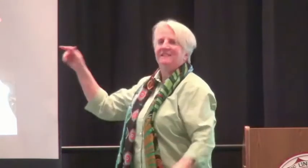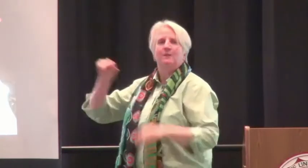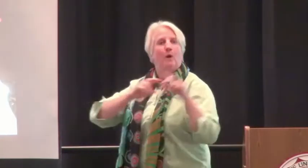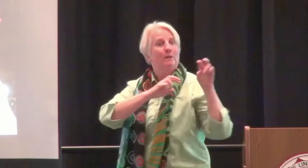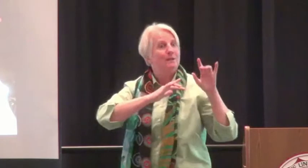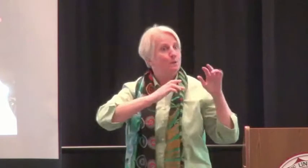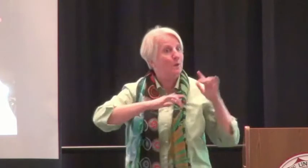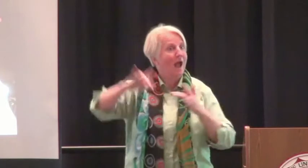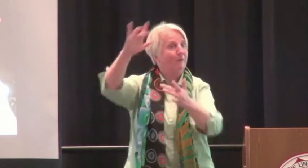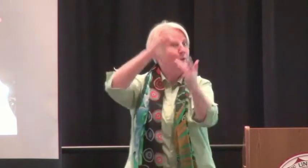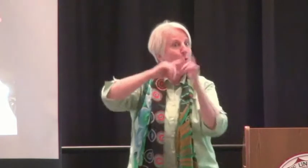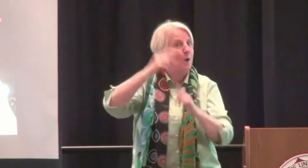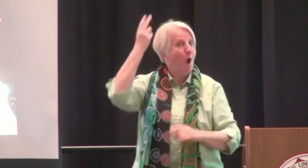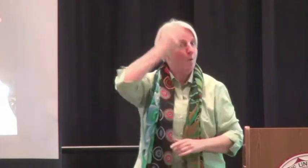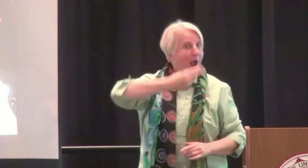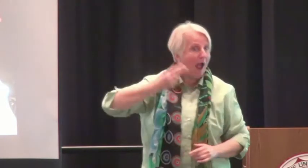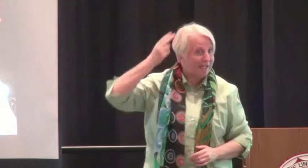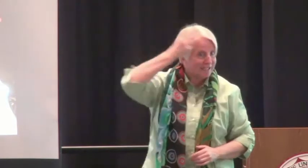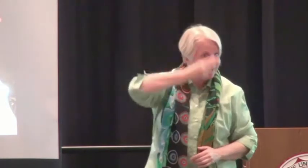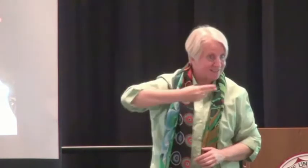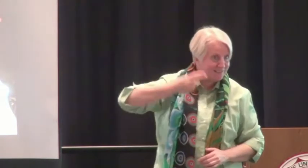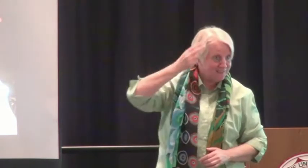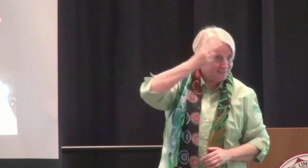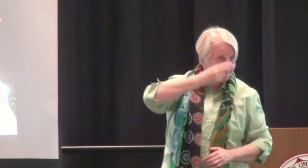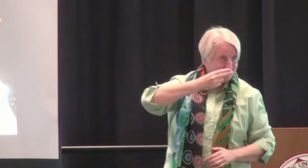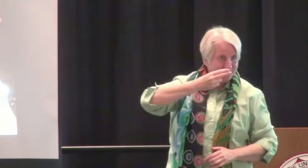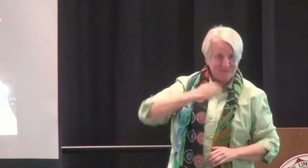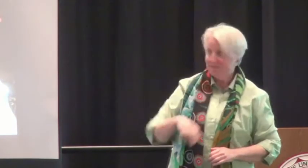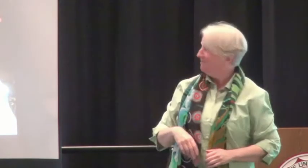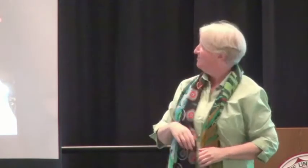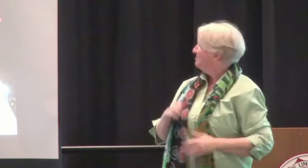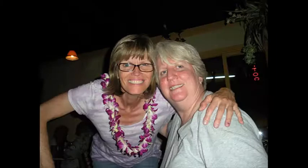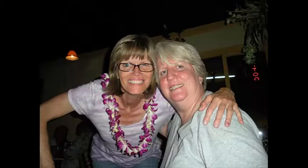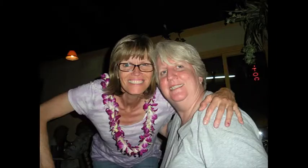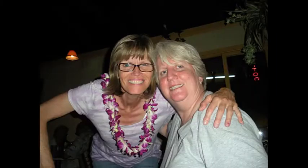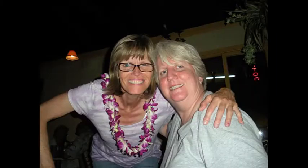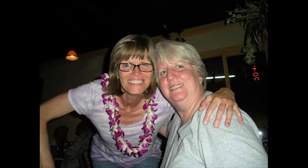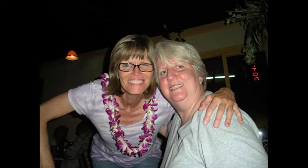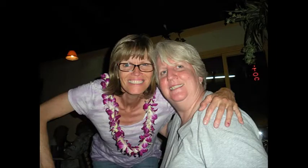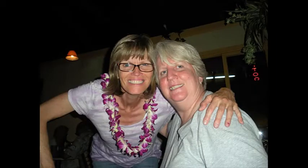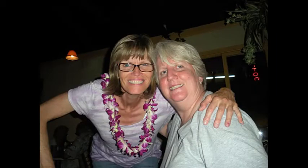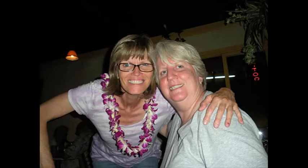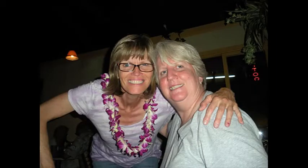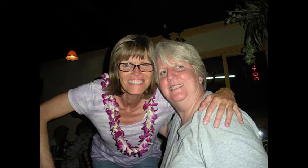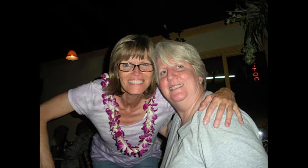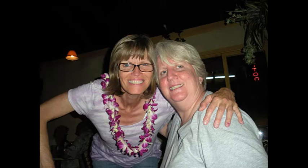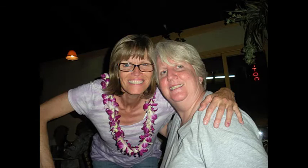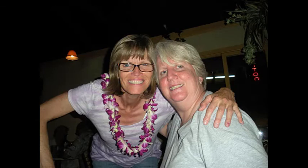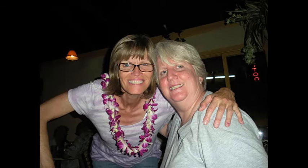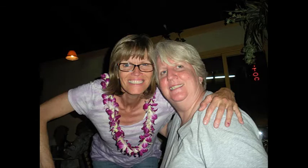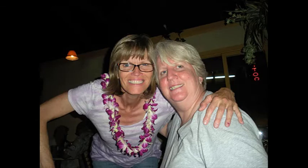accustomed to. We also made a trip to Hawaii. We also made a to